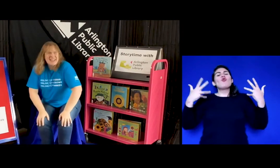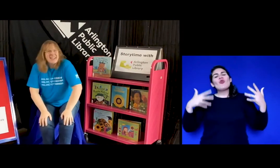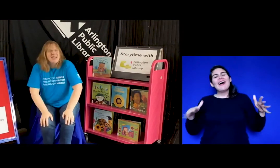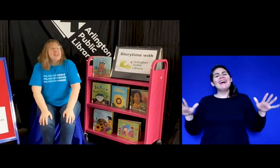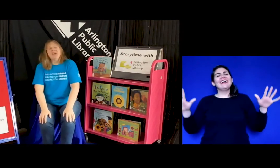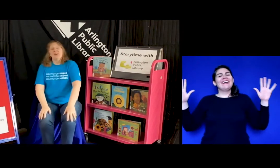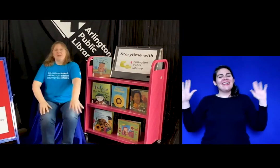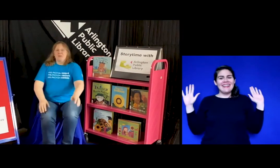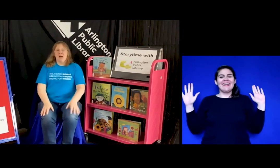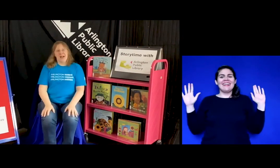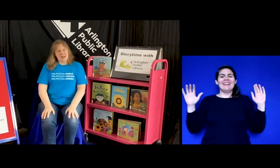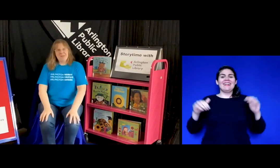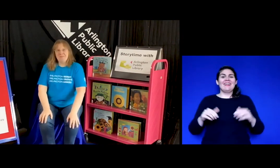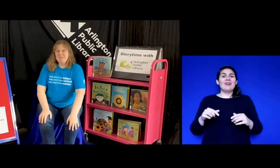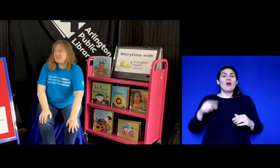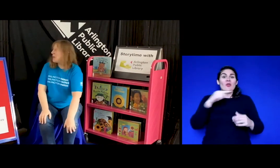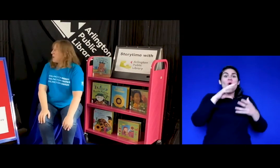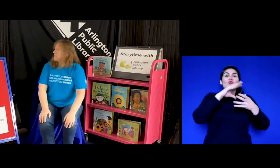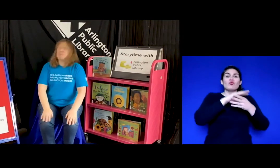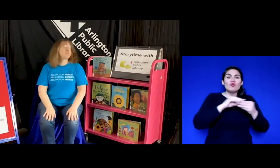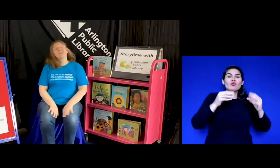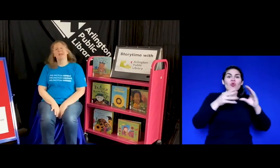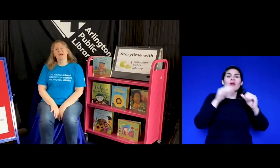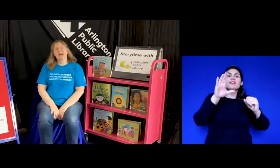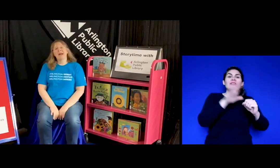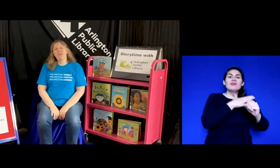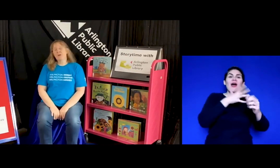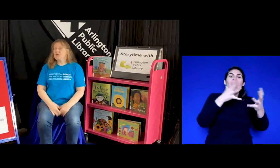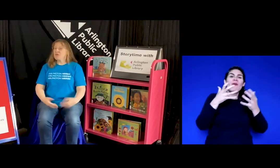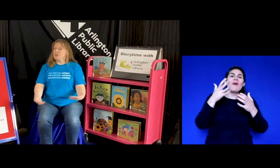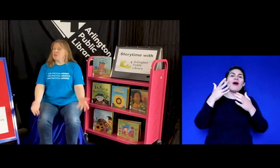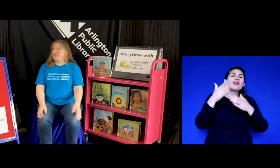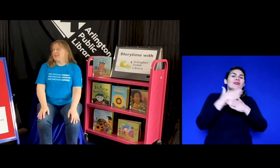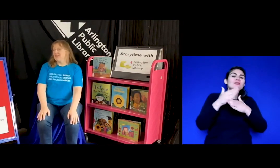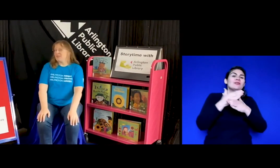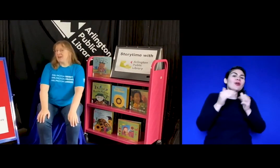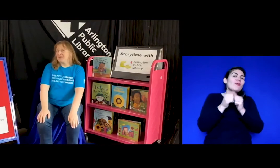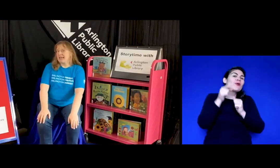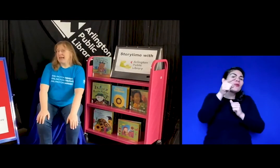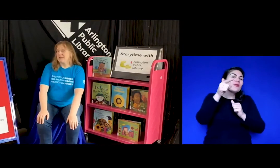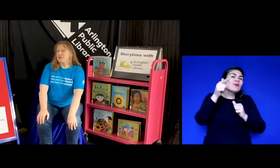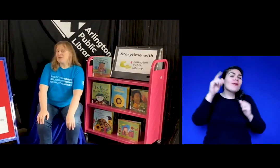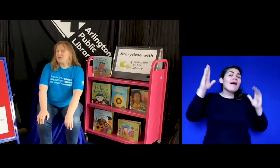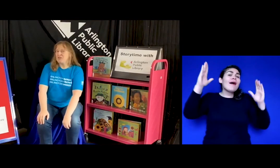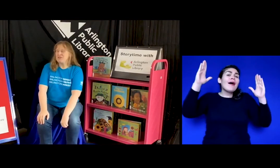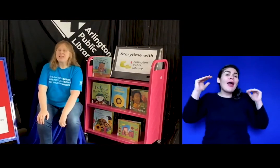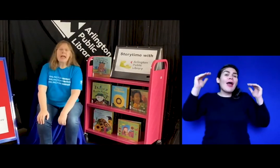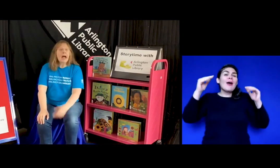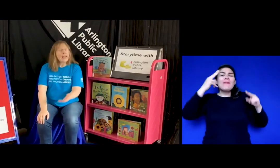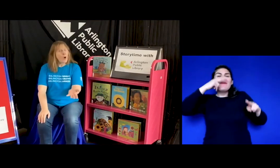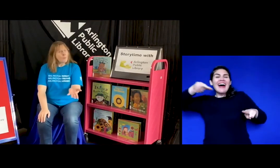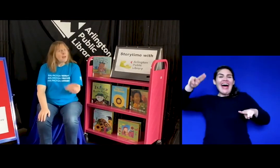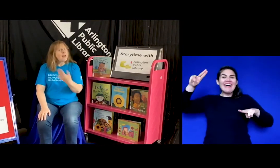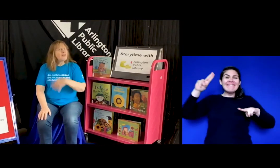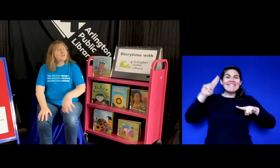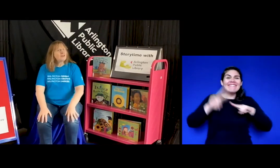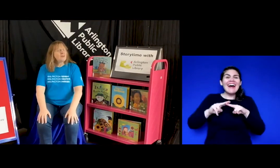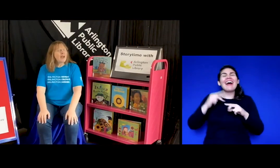yeah well so those are the stories and songs i had to do with you today i hope that you had